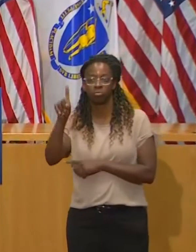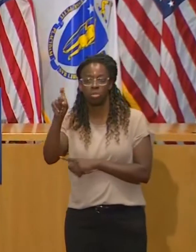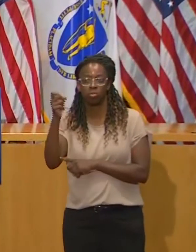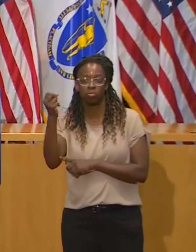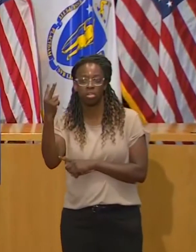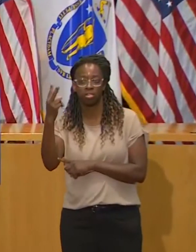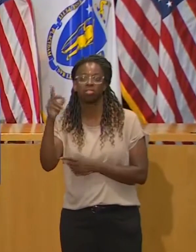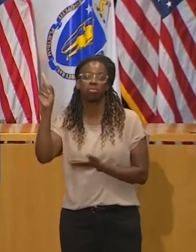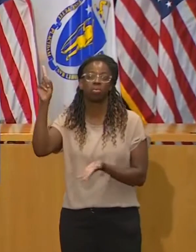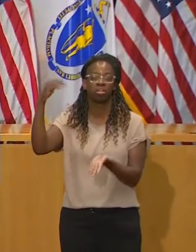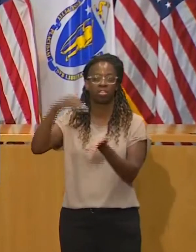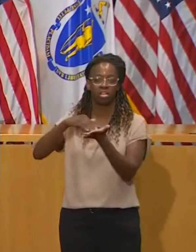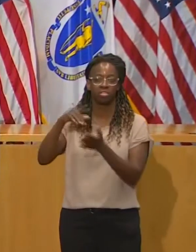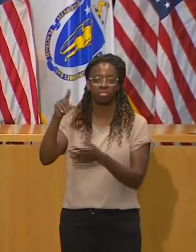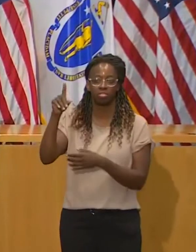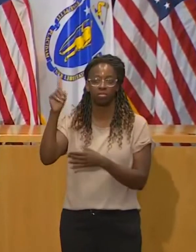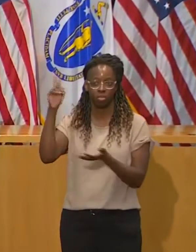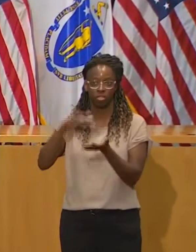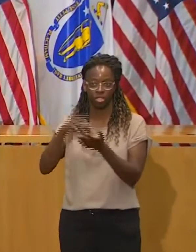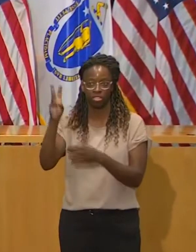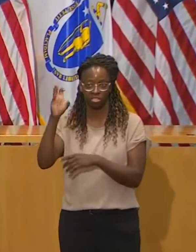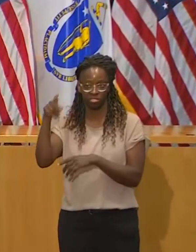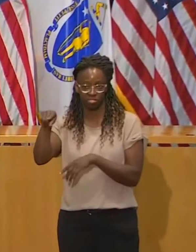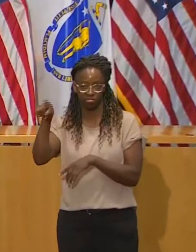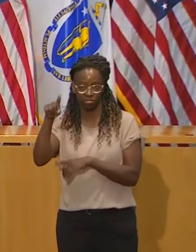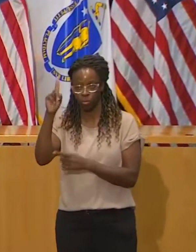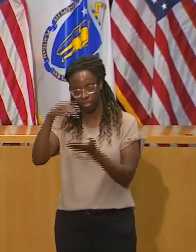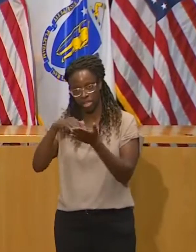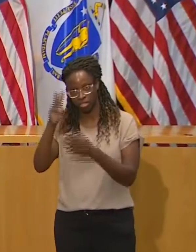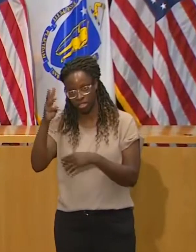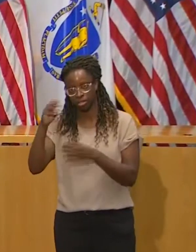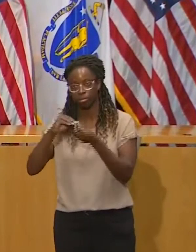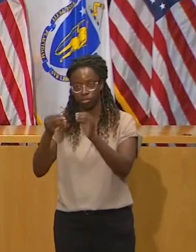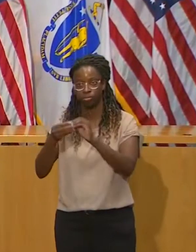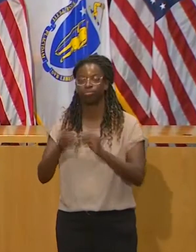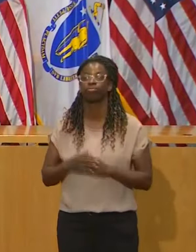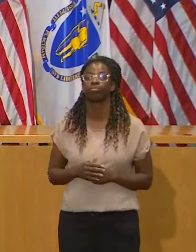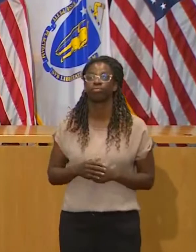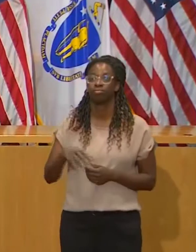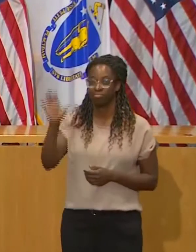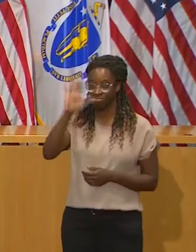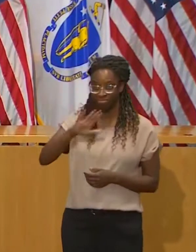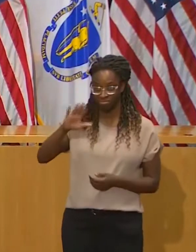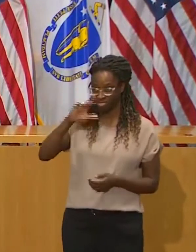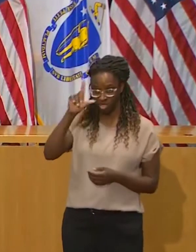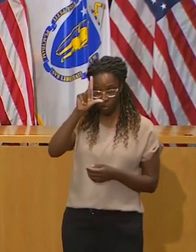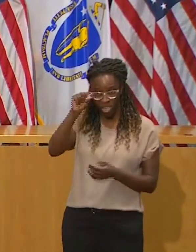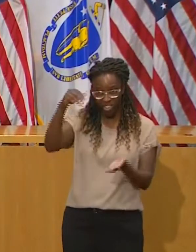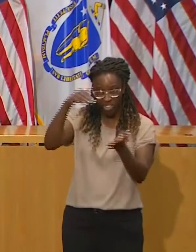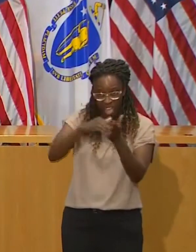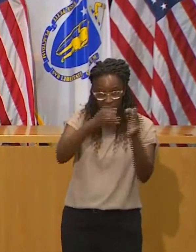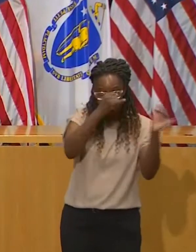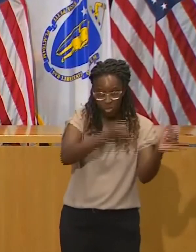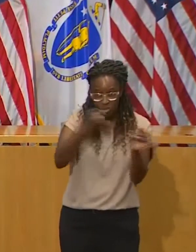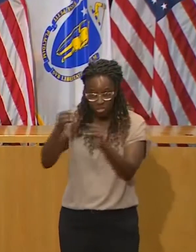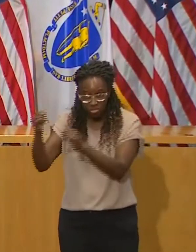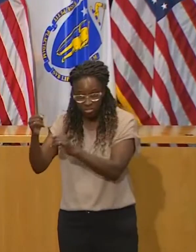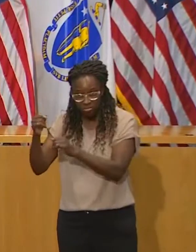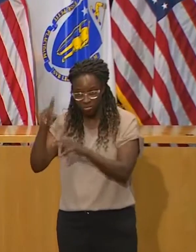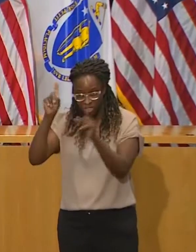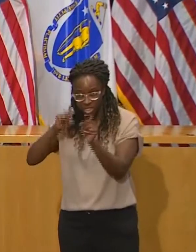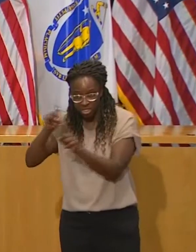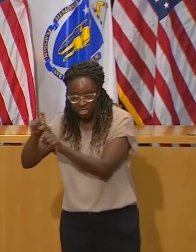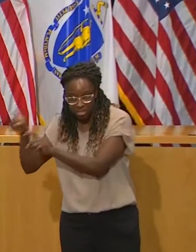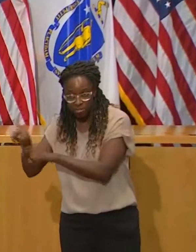20,086 new individuals were tested by molecular tests, which means that over 2.6 million individuals